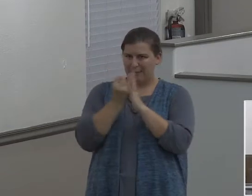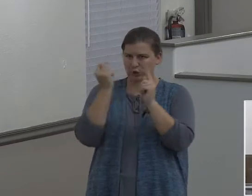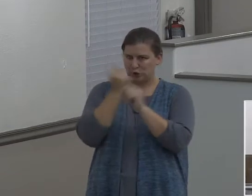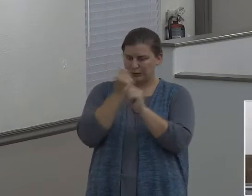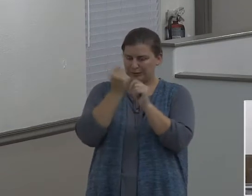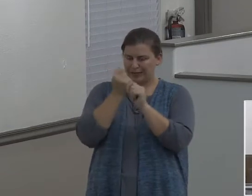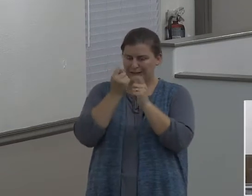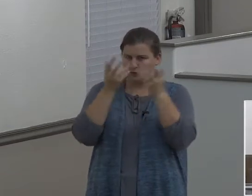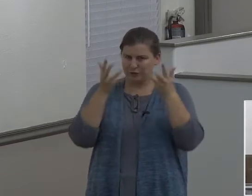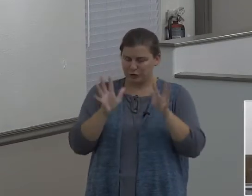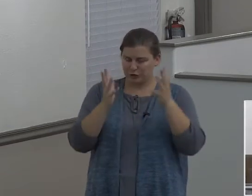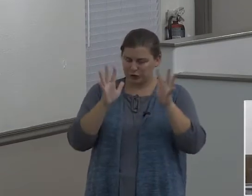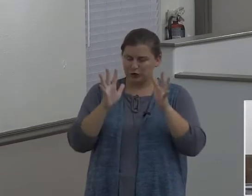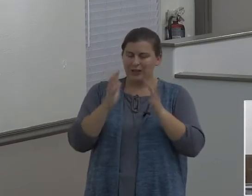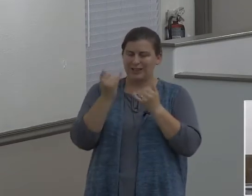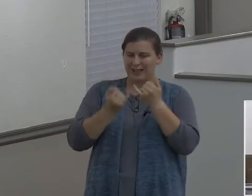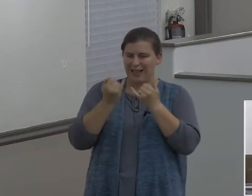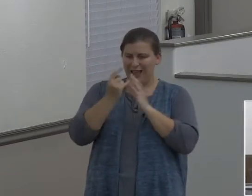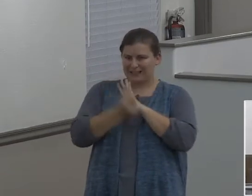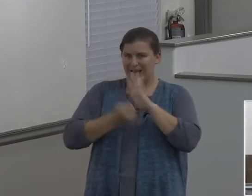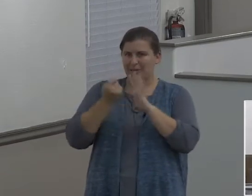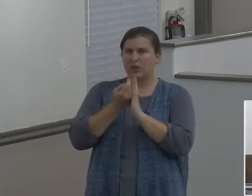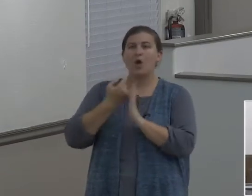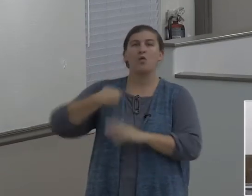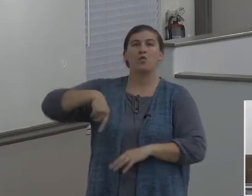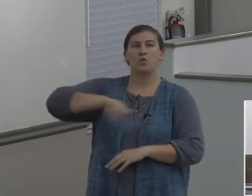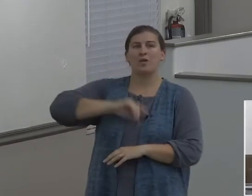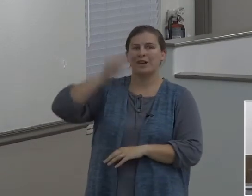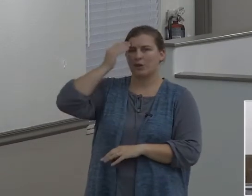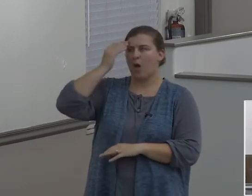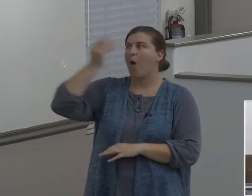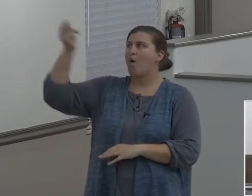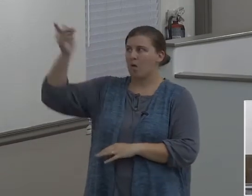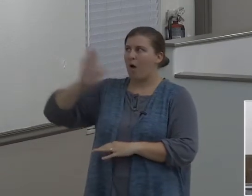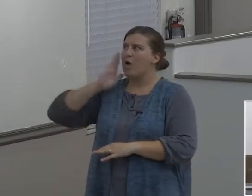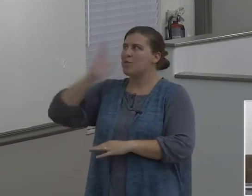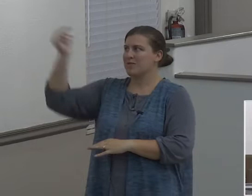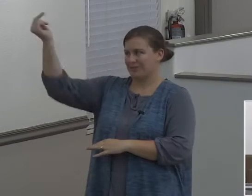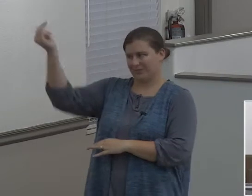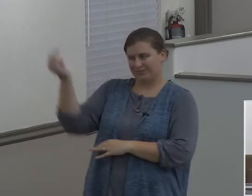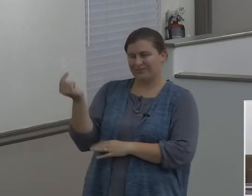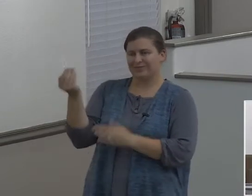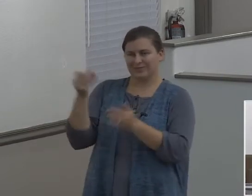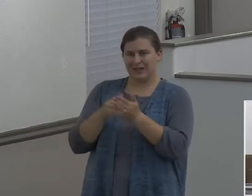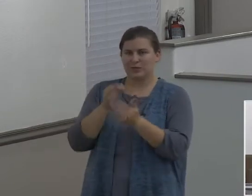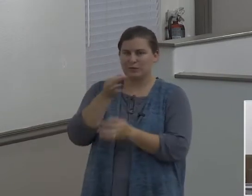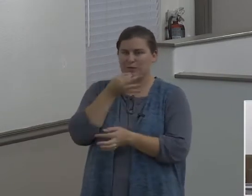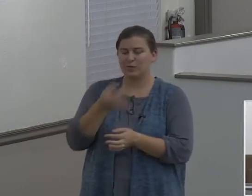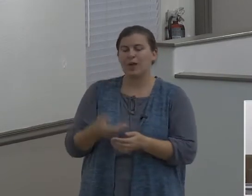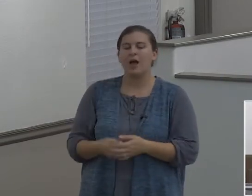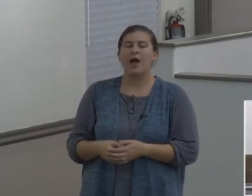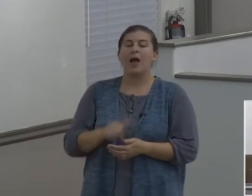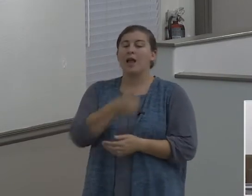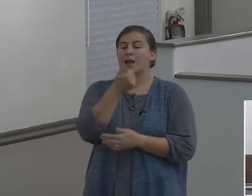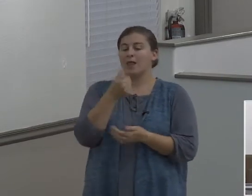the Lord's return is just imminent. And so forth. Now look at another passage of Scripture, Genesis 19.